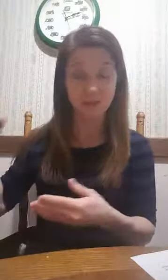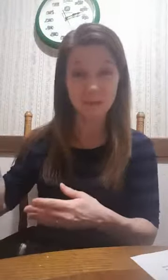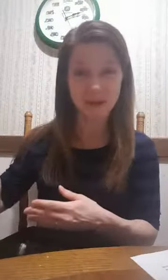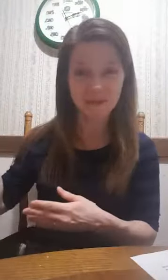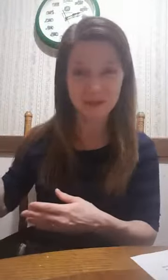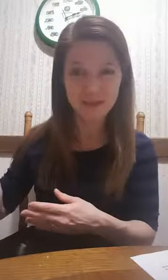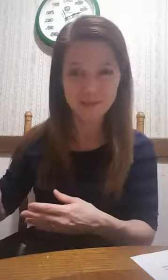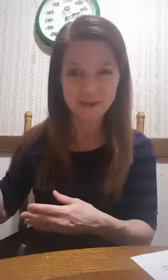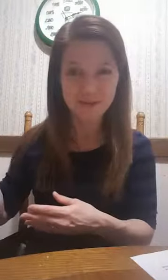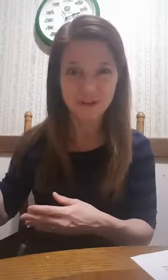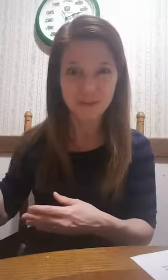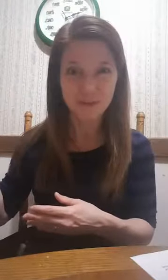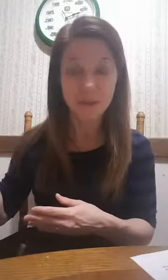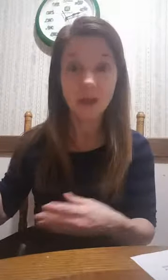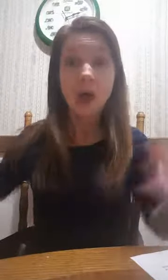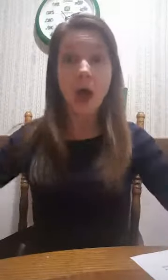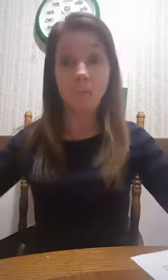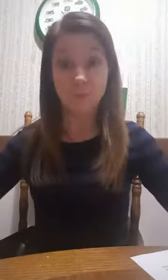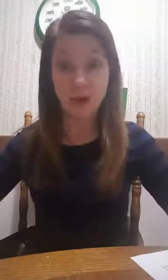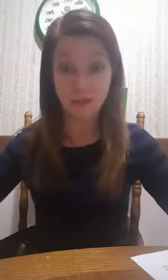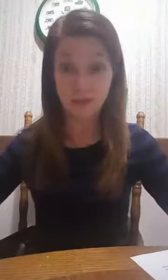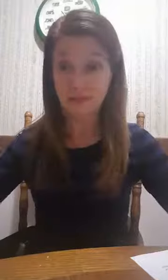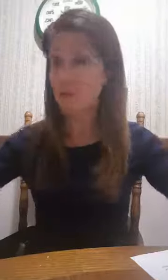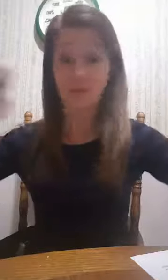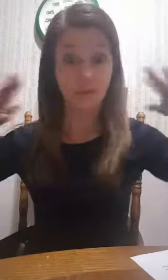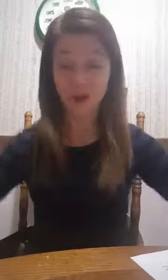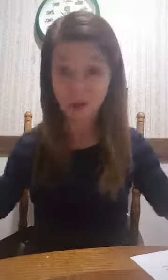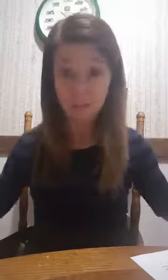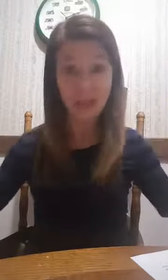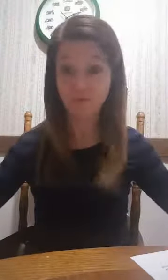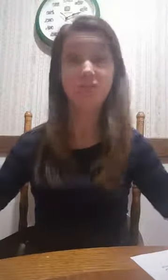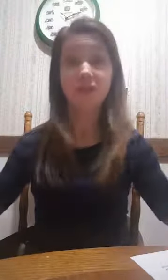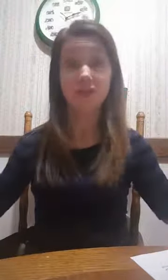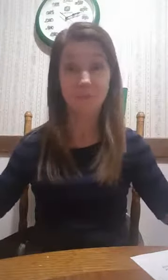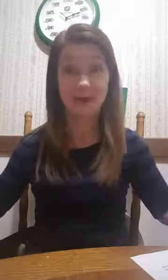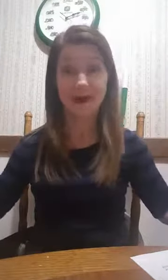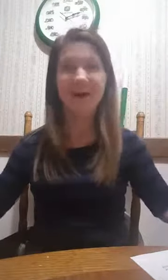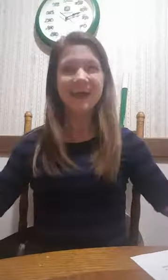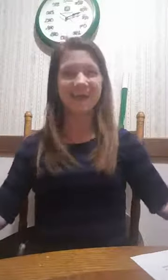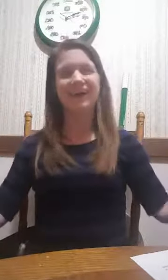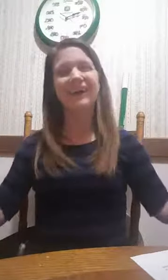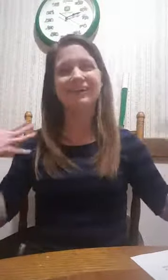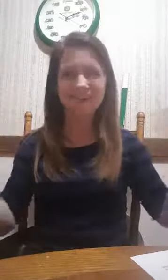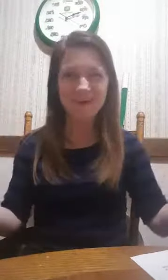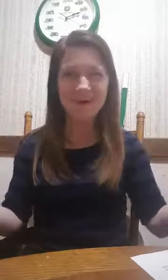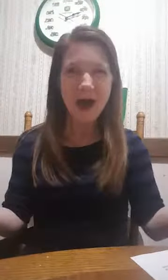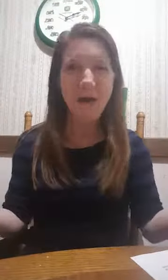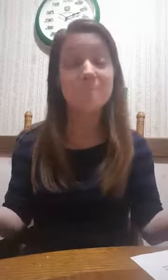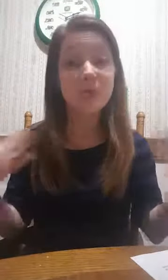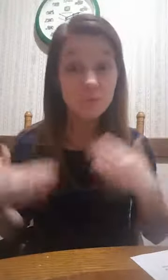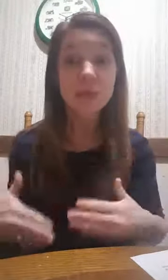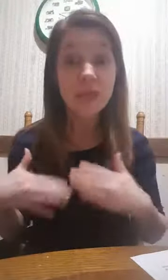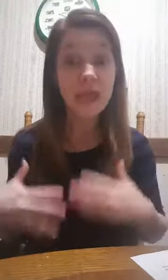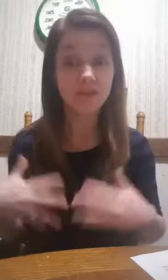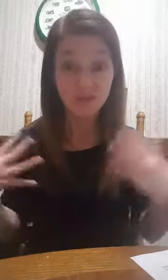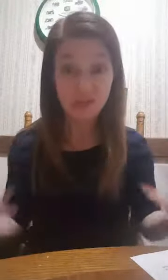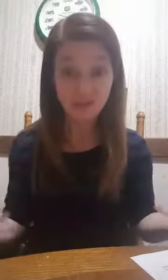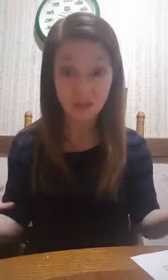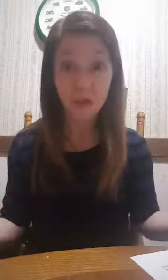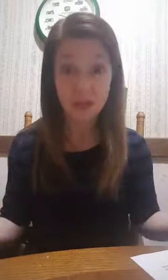so, my husband, I think I drive him crazy because I'm like, I'm right at six hours. Don't talk to me. I have to fall asleep right now, you know. And so, um, but it really has changed the way